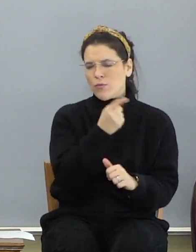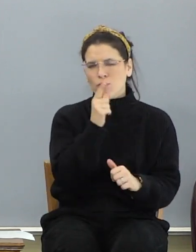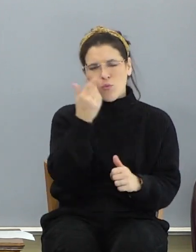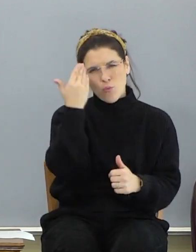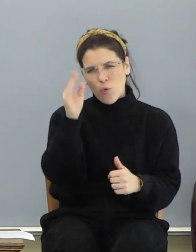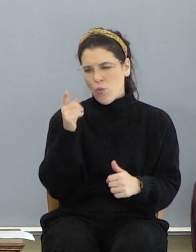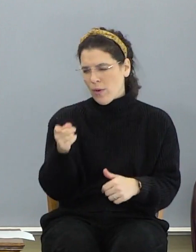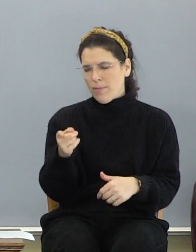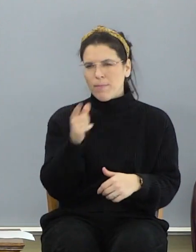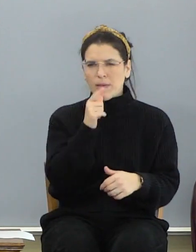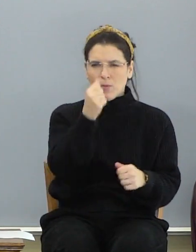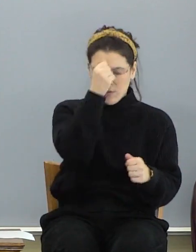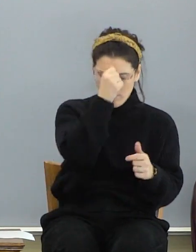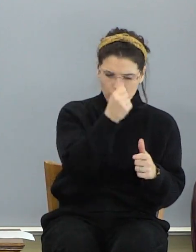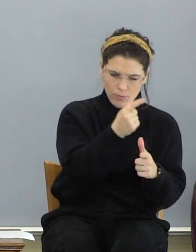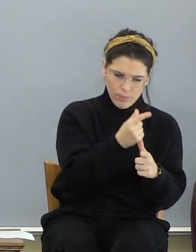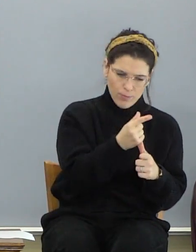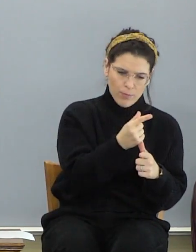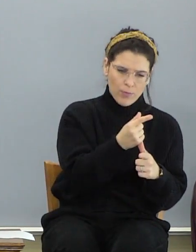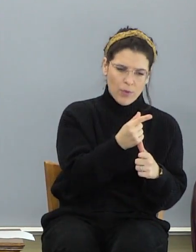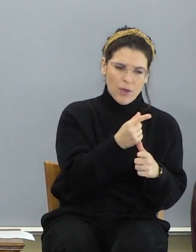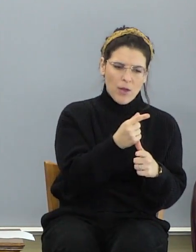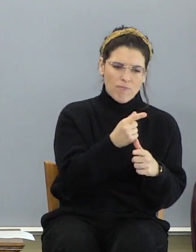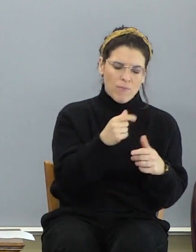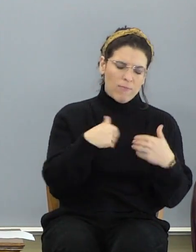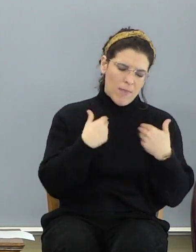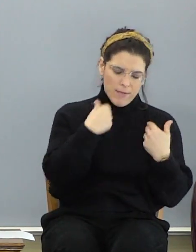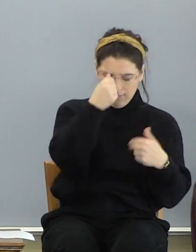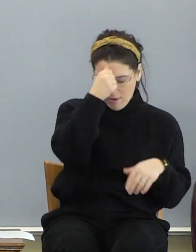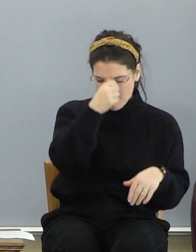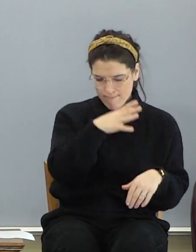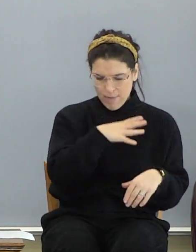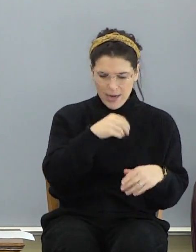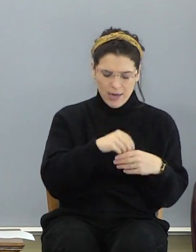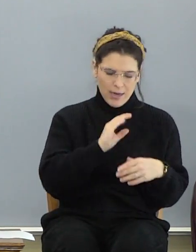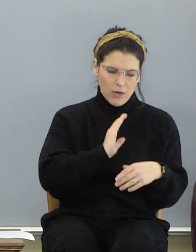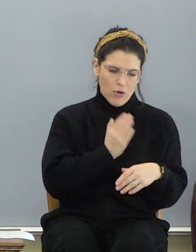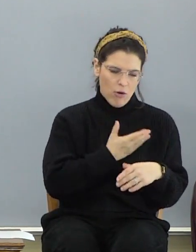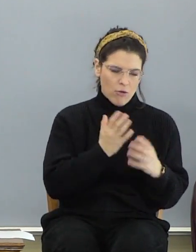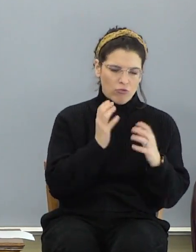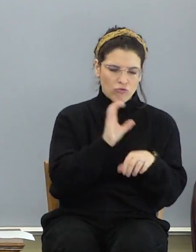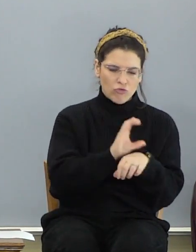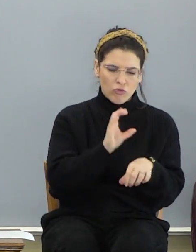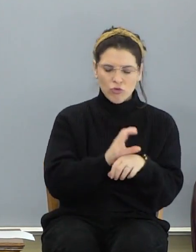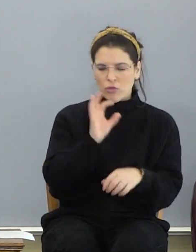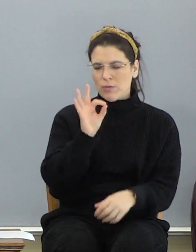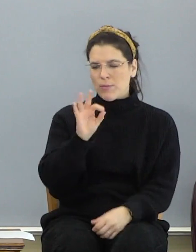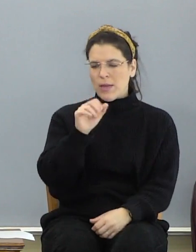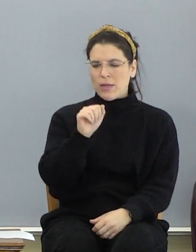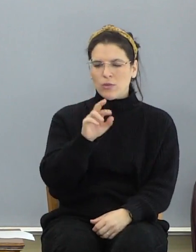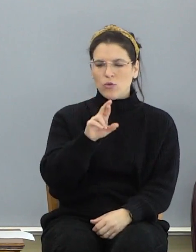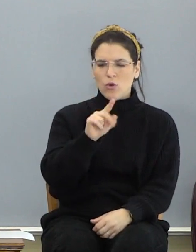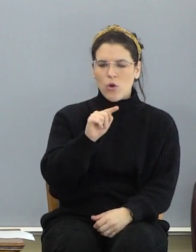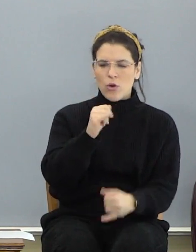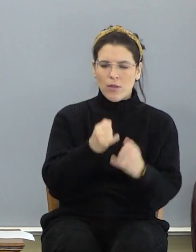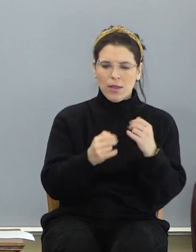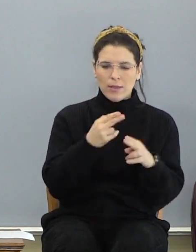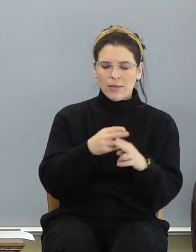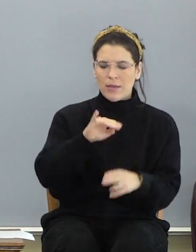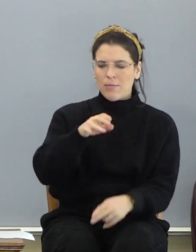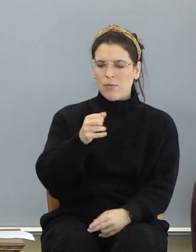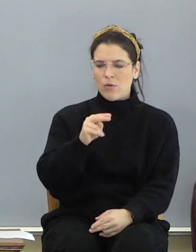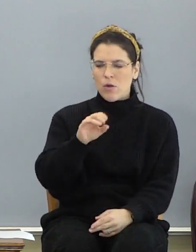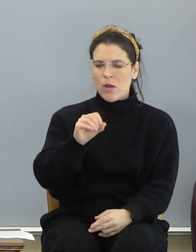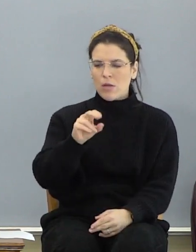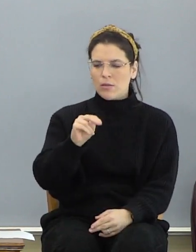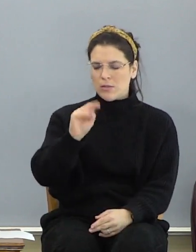Pastor Art Johnson and his wife, Jeannie, it's their oldest son. And he went to be with the